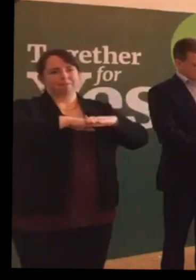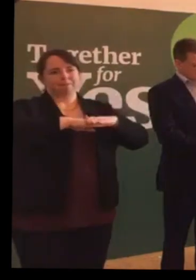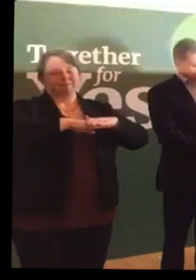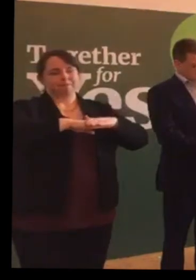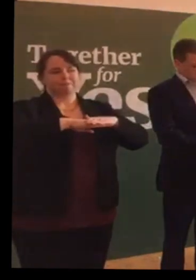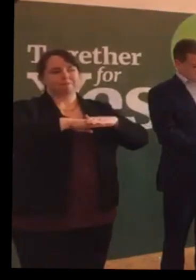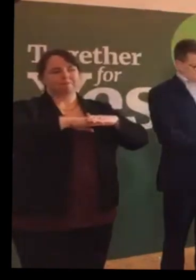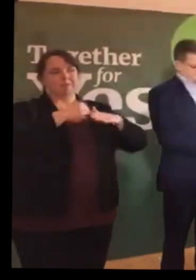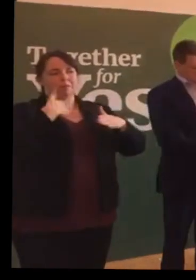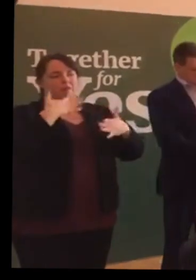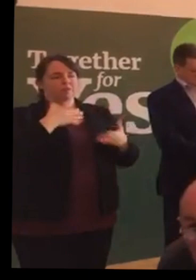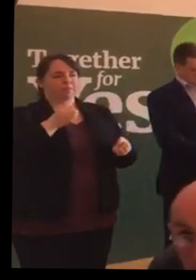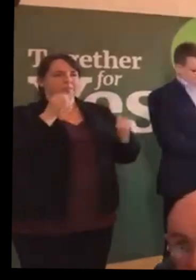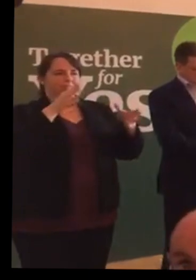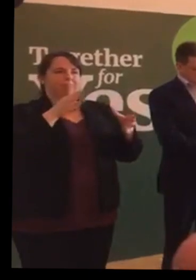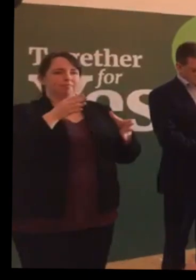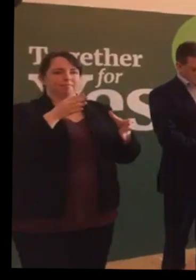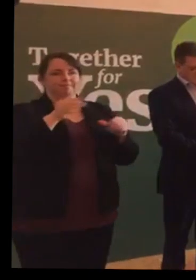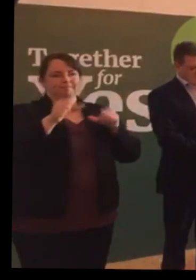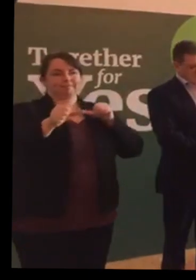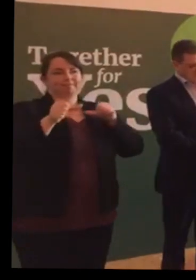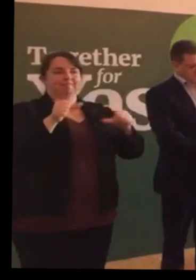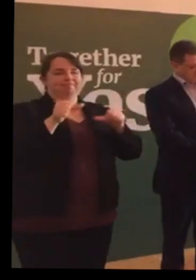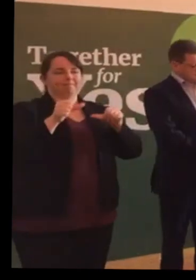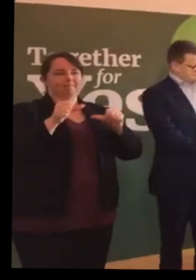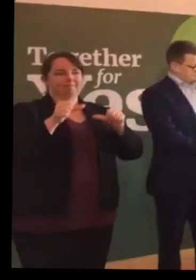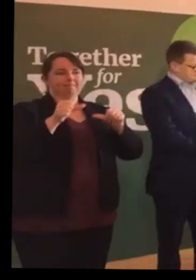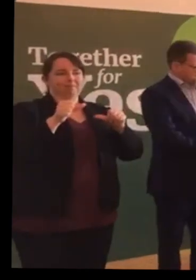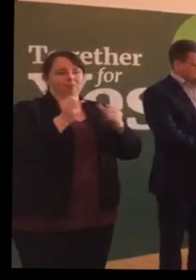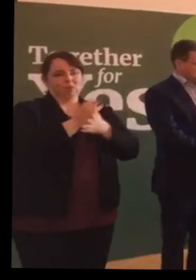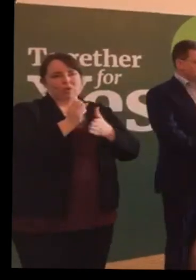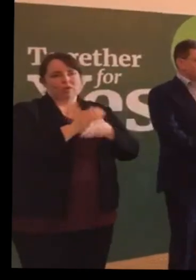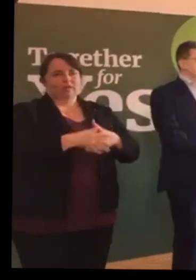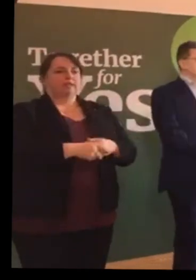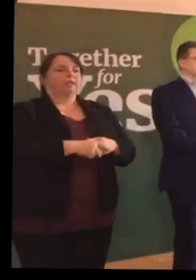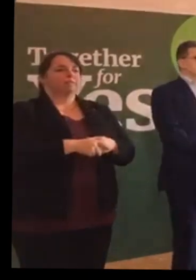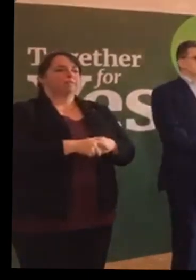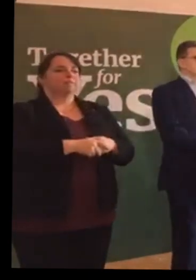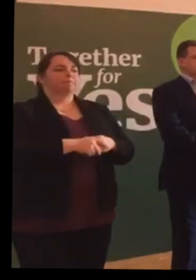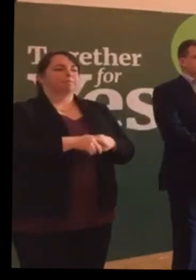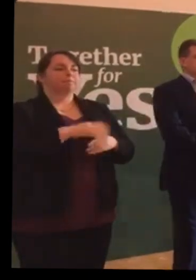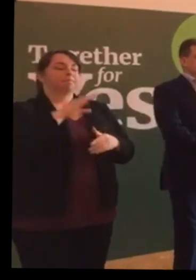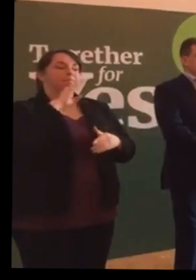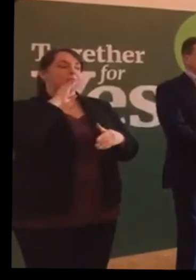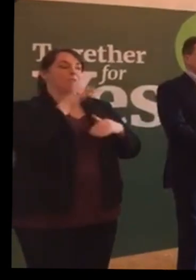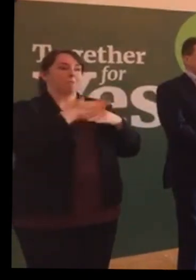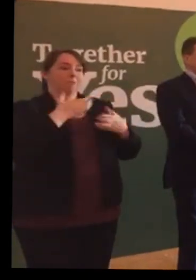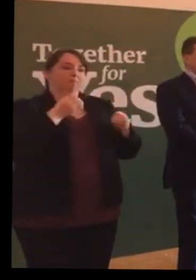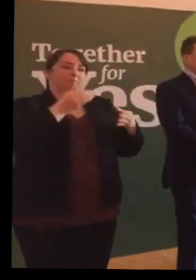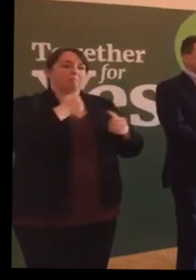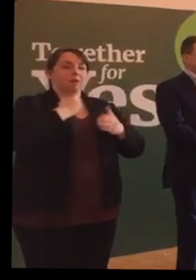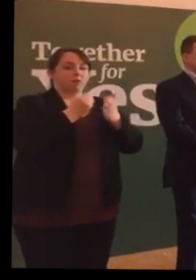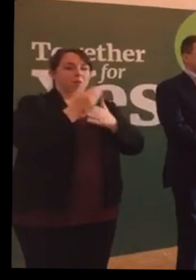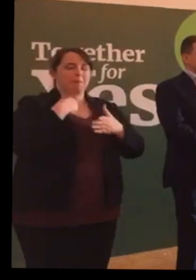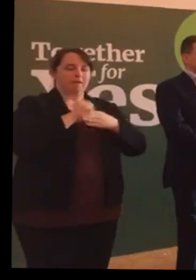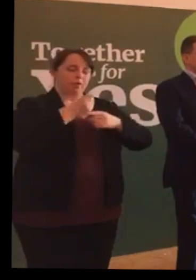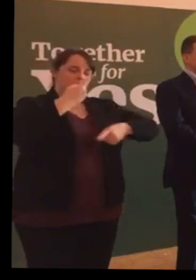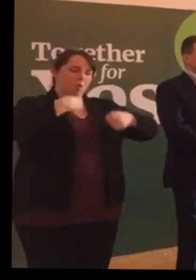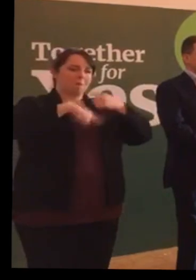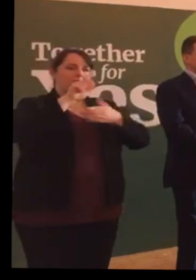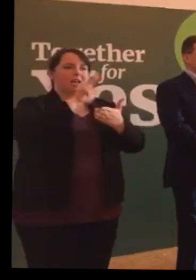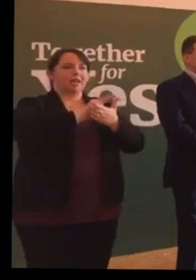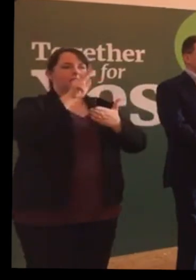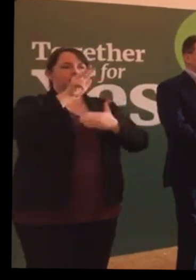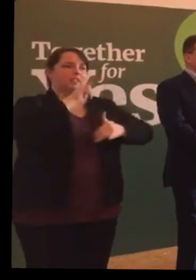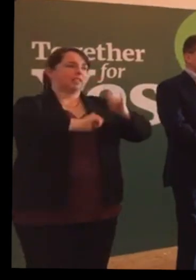I'll give you the potted version. In order to do that, we're going to take you back to 18 years